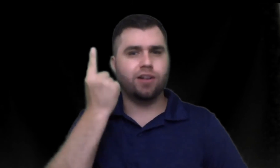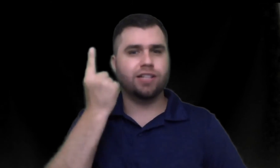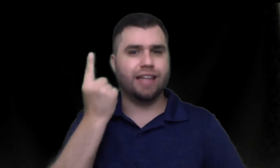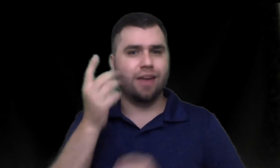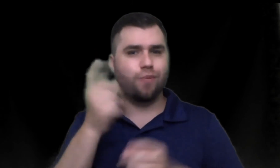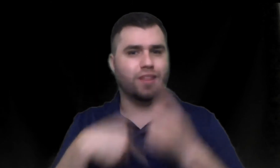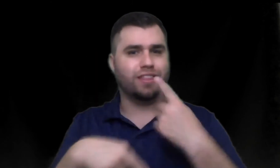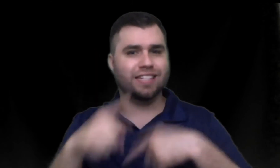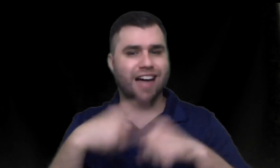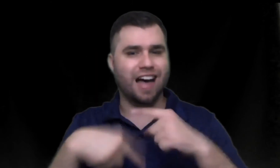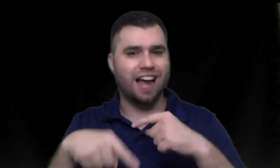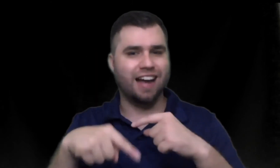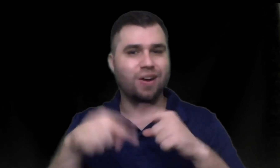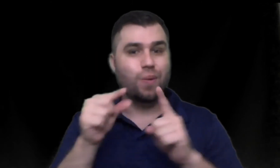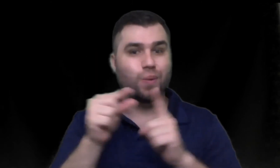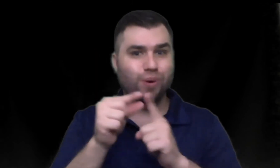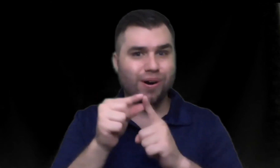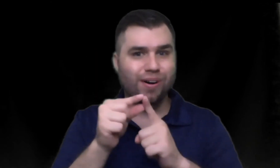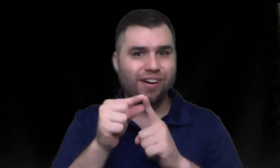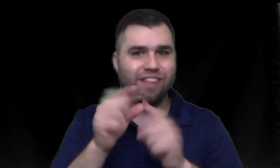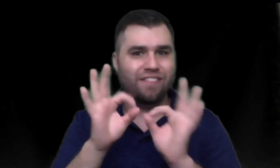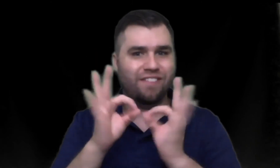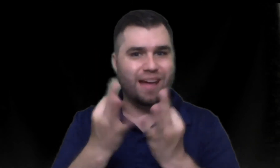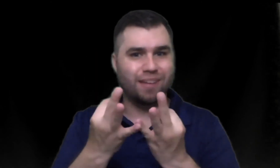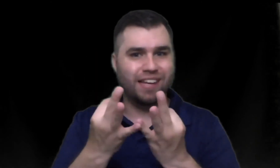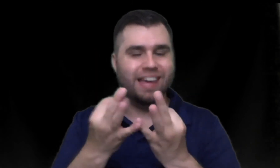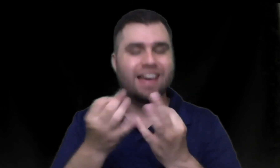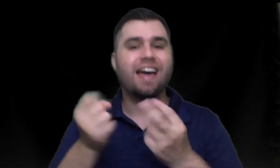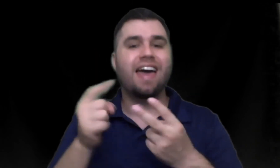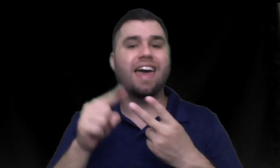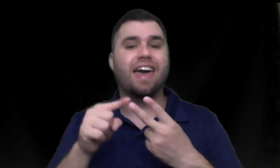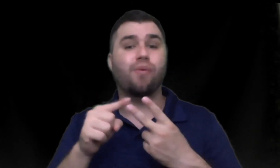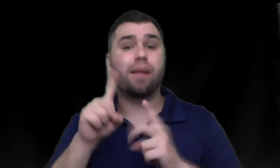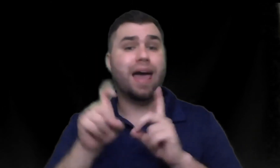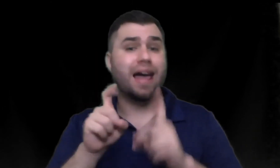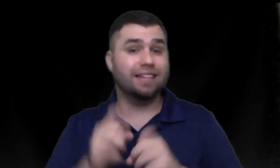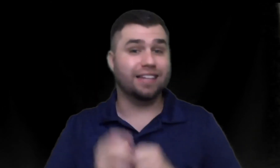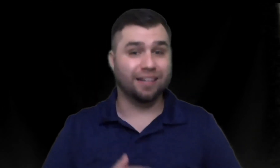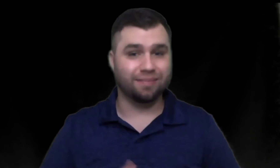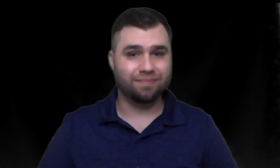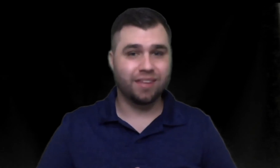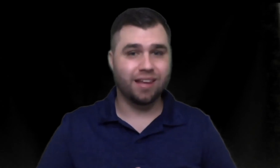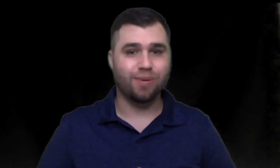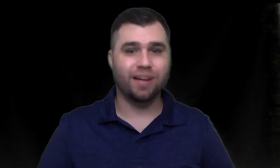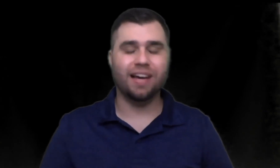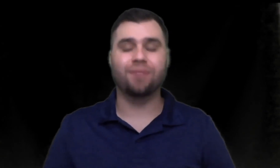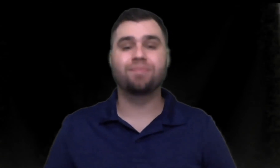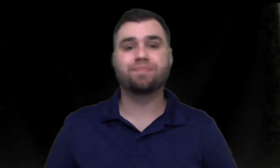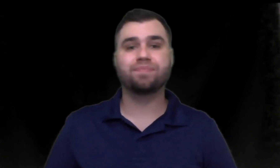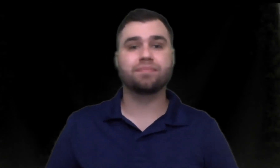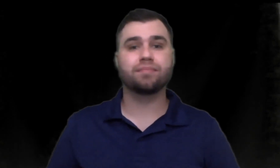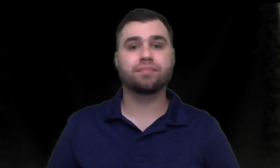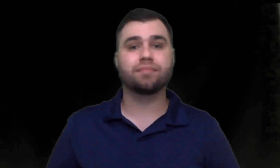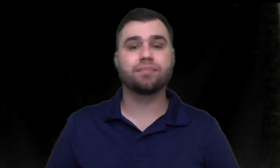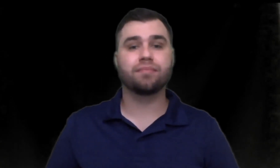you understand what's the fine word of the family and what I'm asking here we go